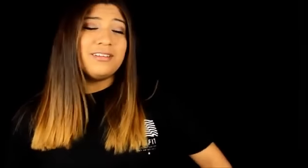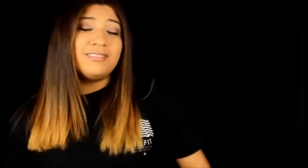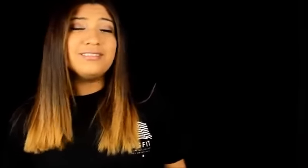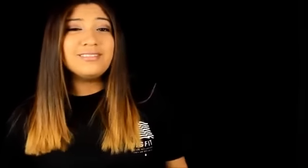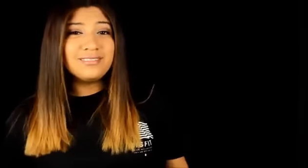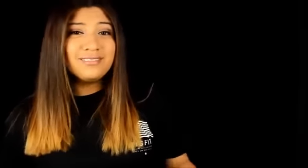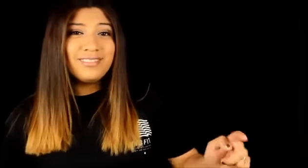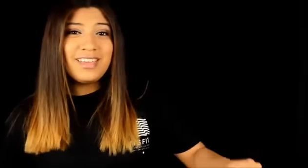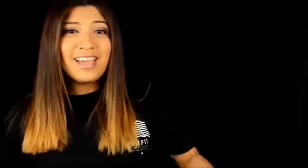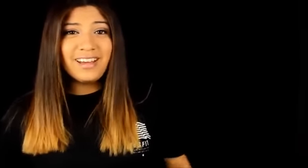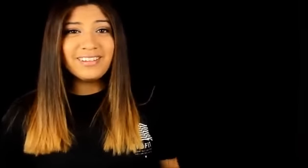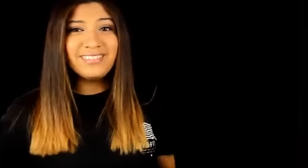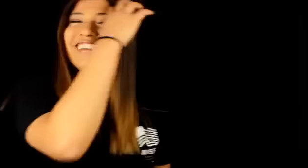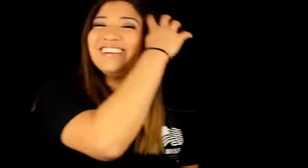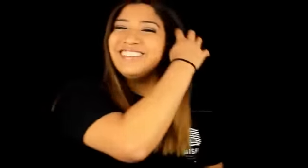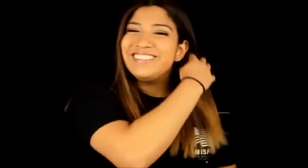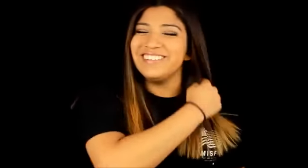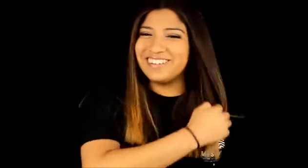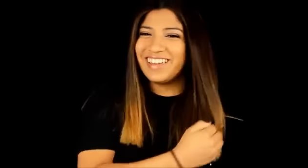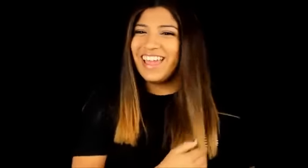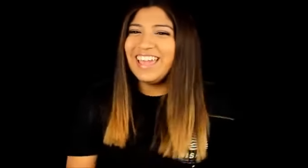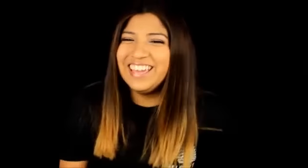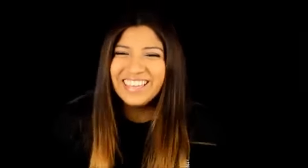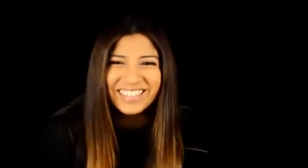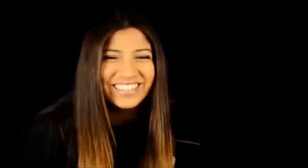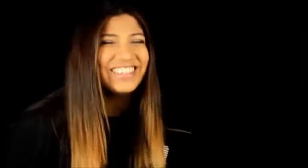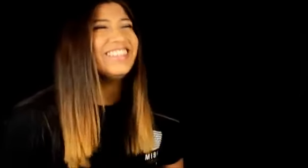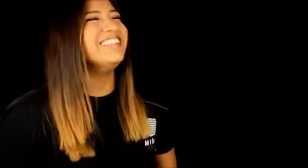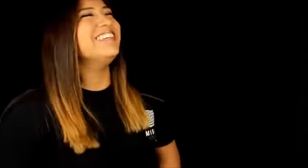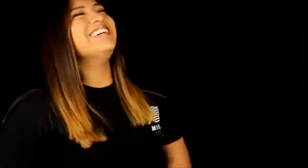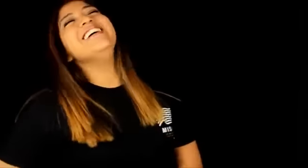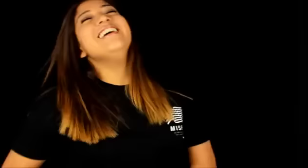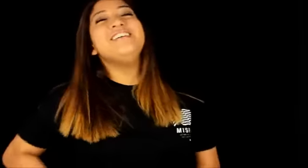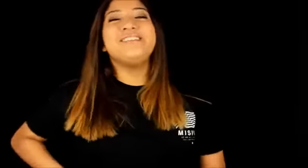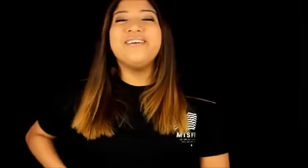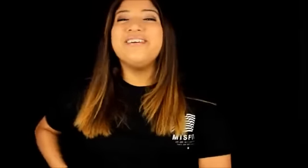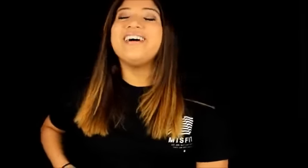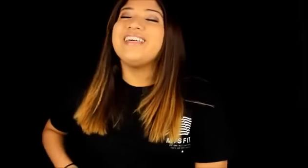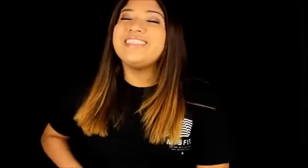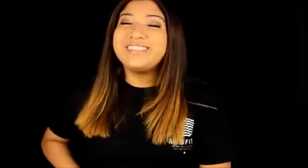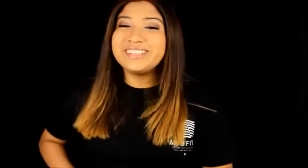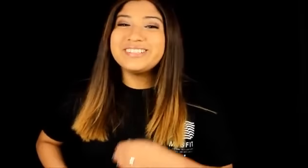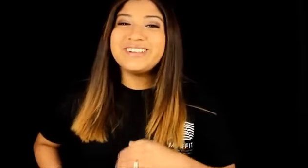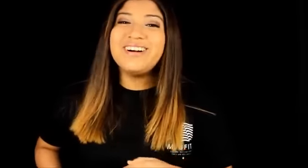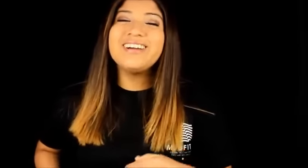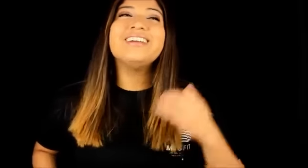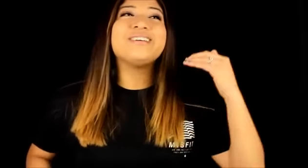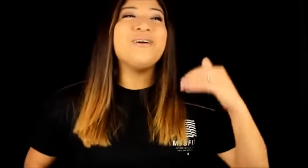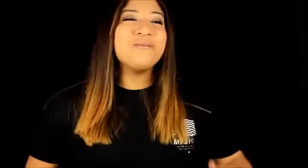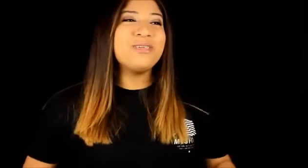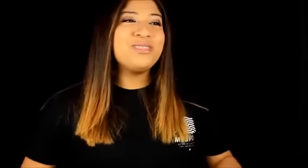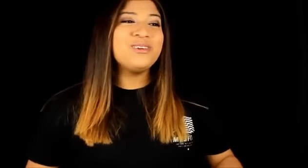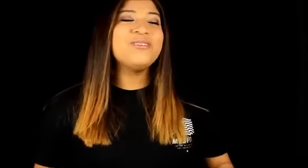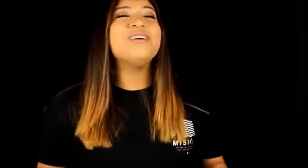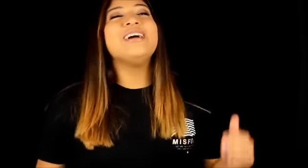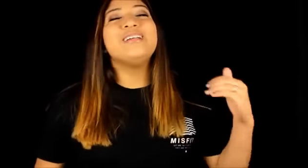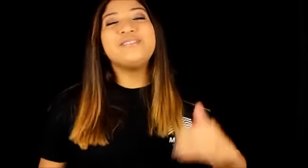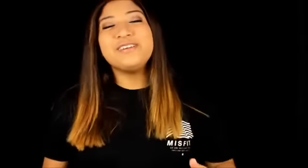yeah okay so the sixth song is called with you is